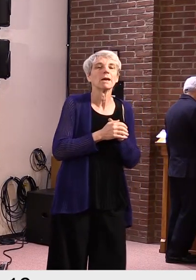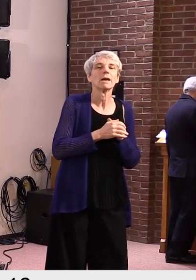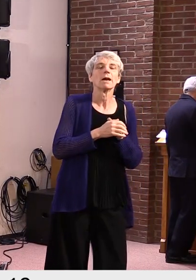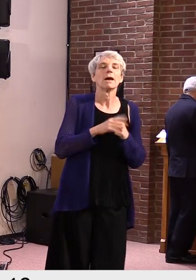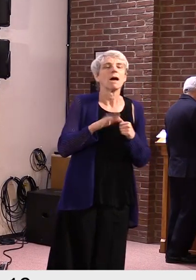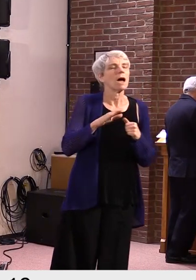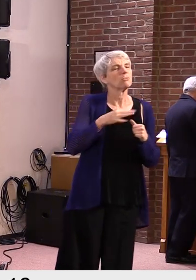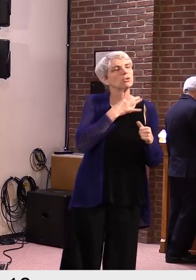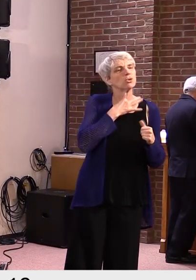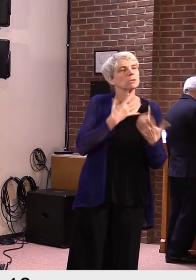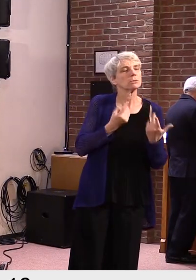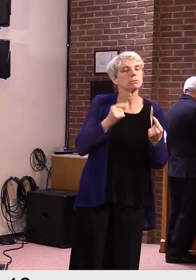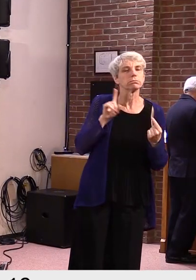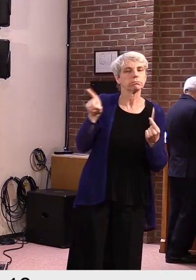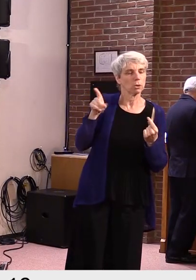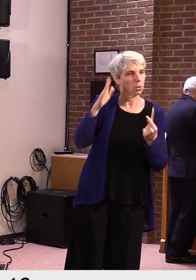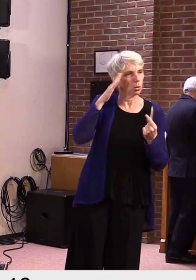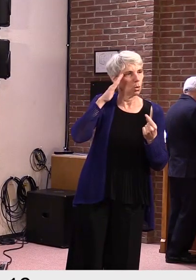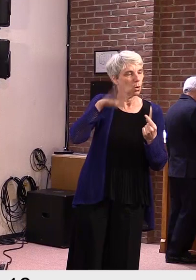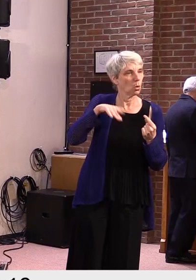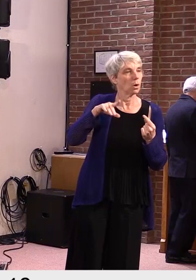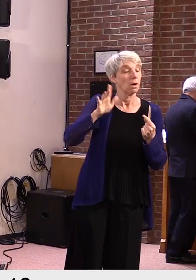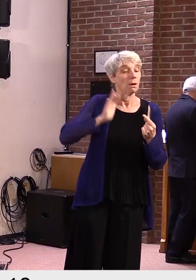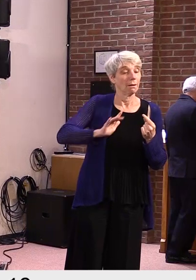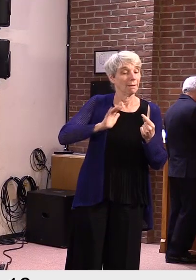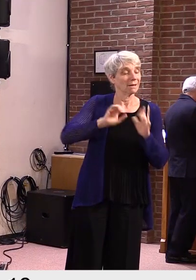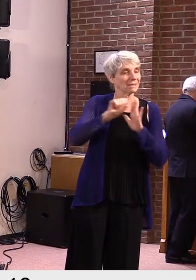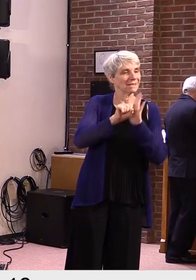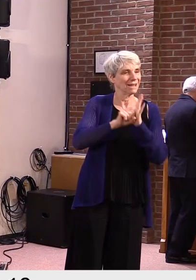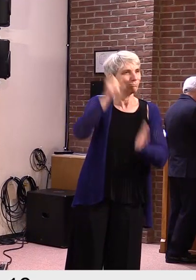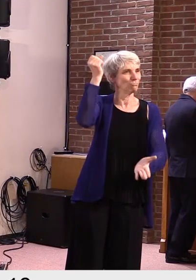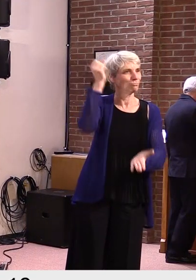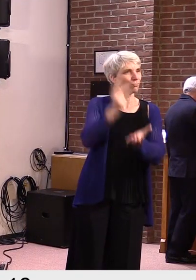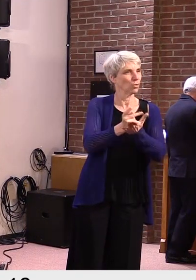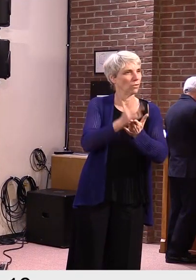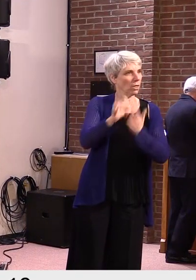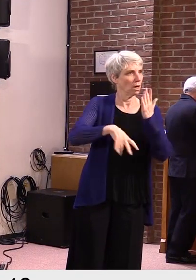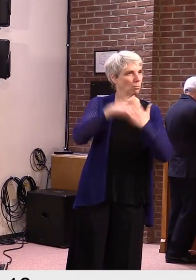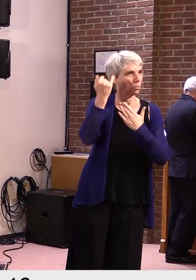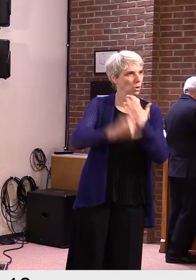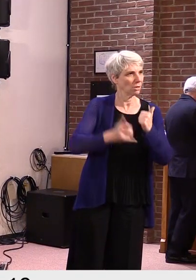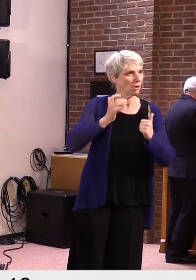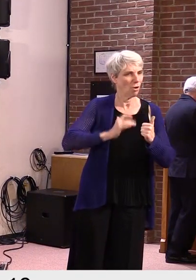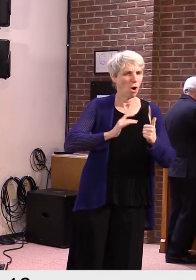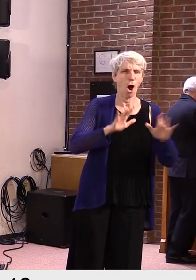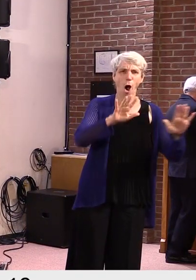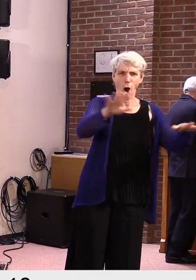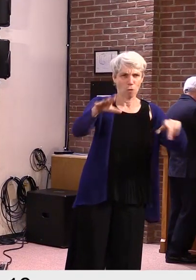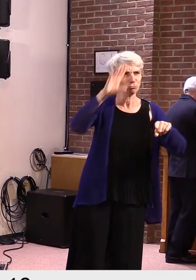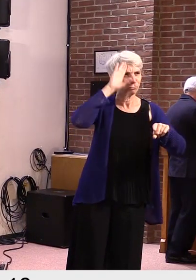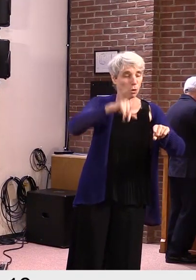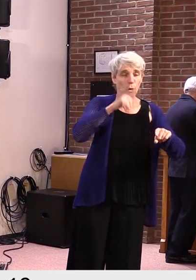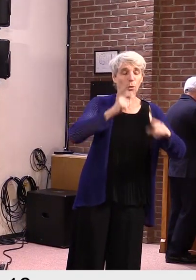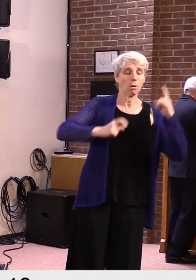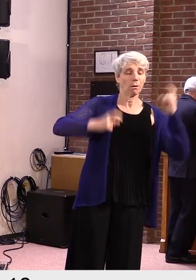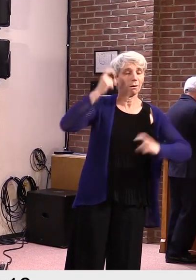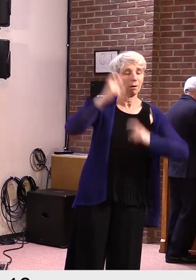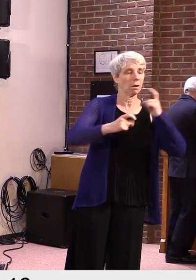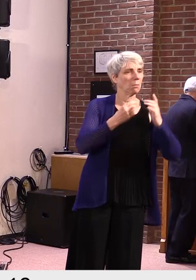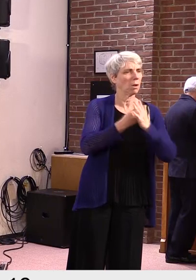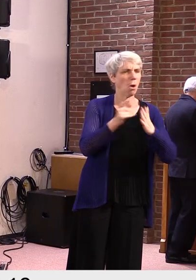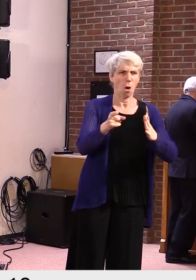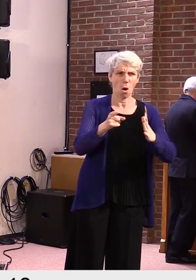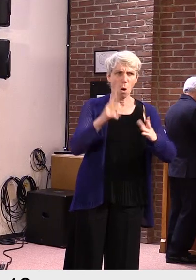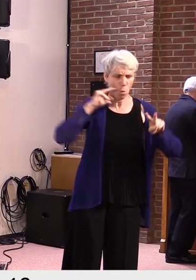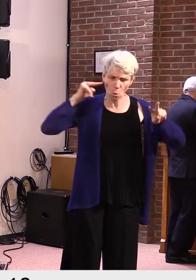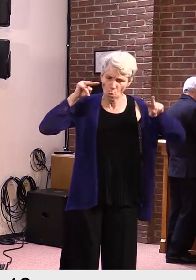state of Vermont put its imprimatur on it and, you know, assured the investors the safety and the